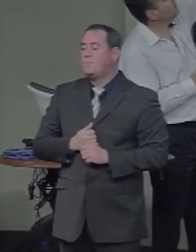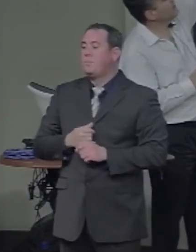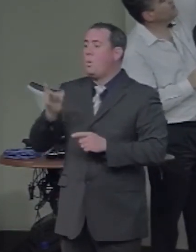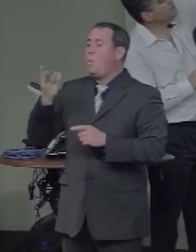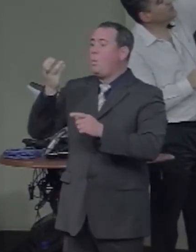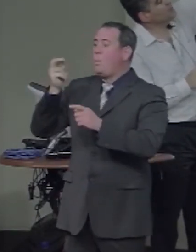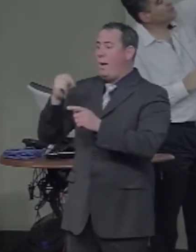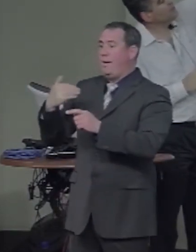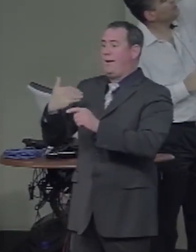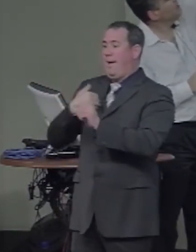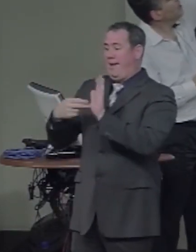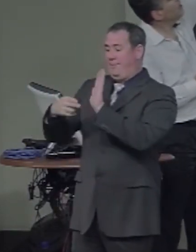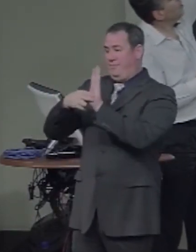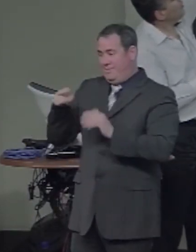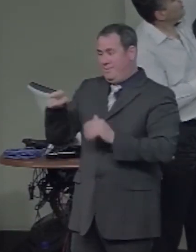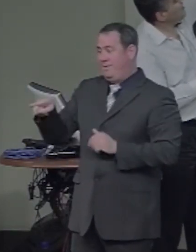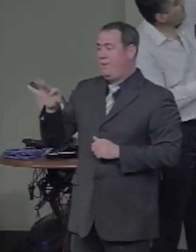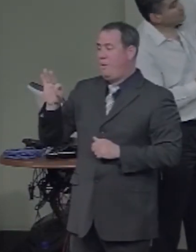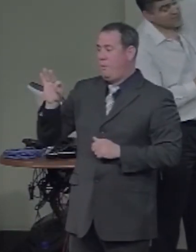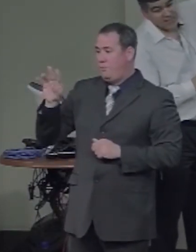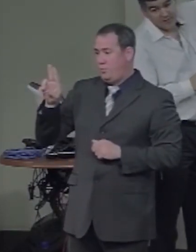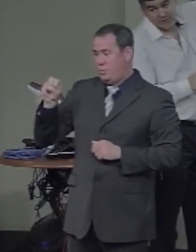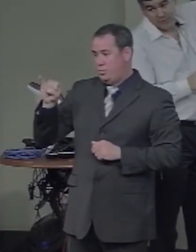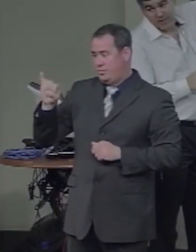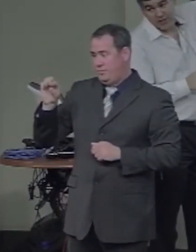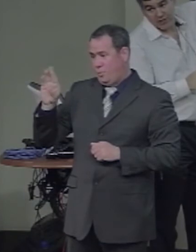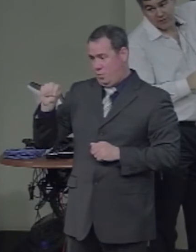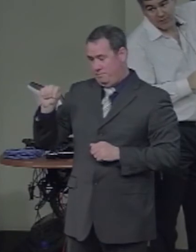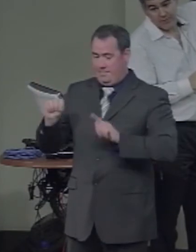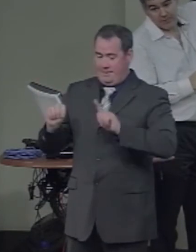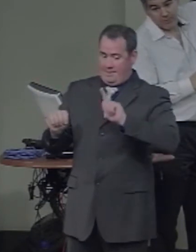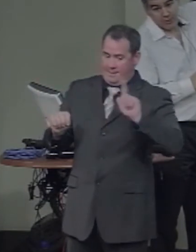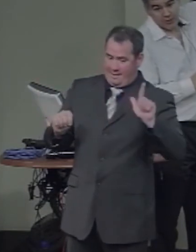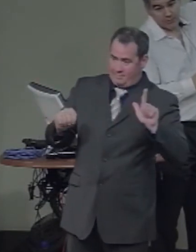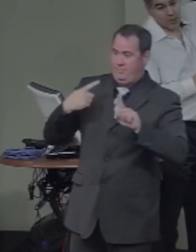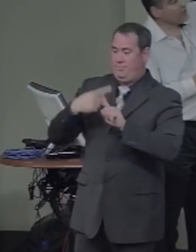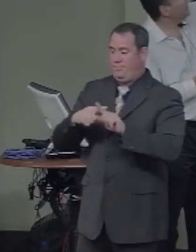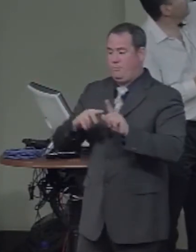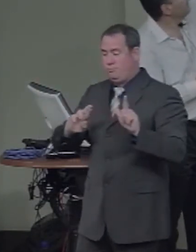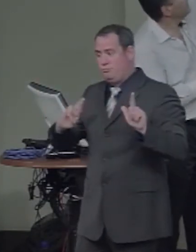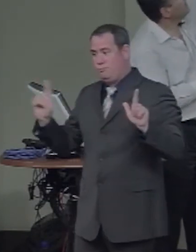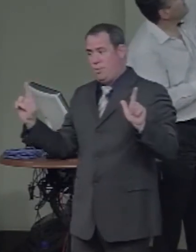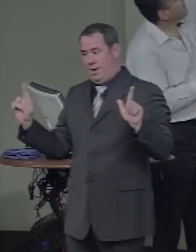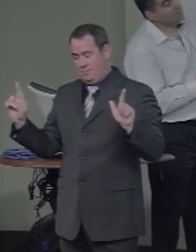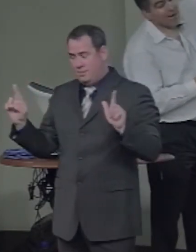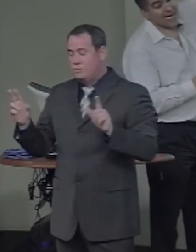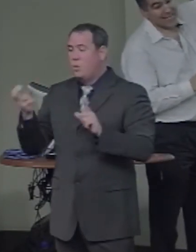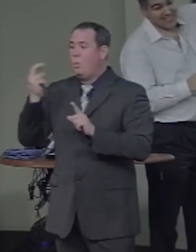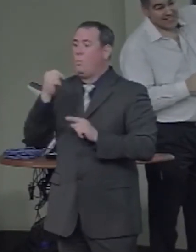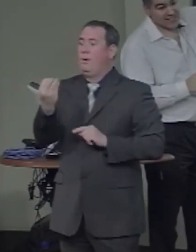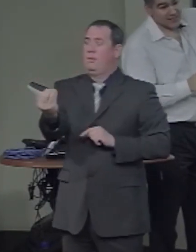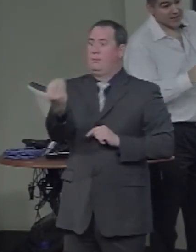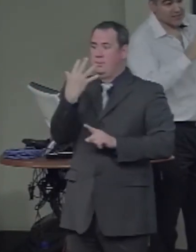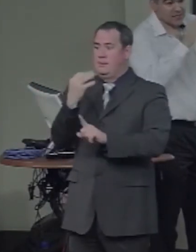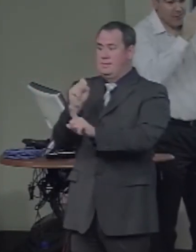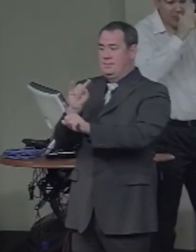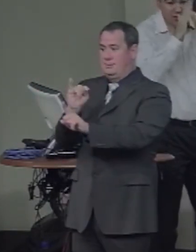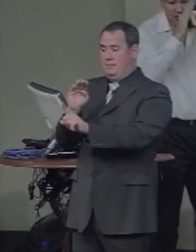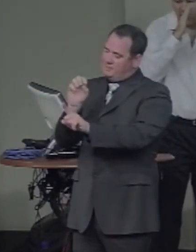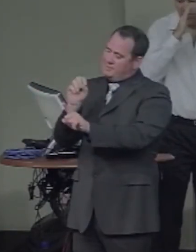left and right fusiform, when they receive information from the input below them, they're biased